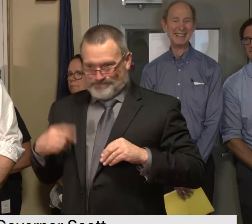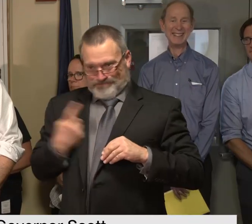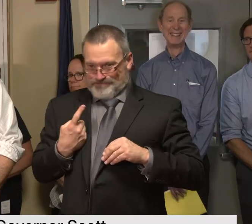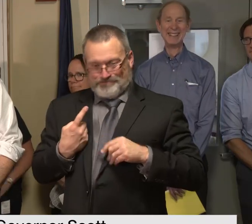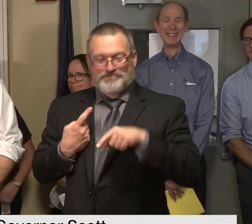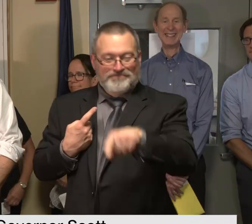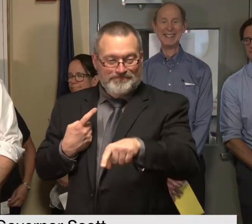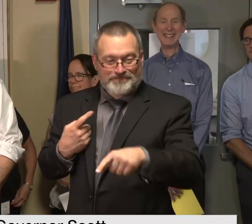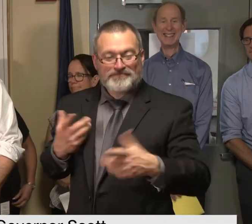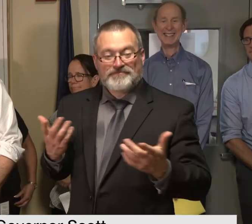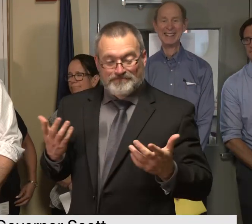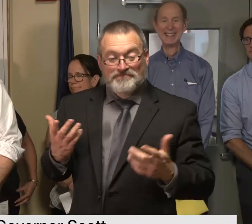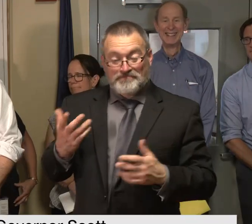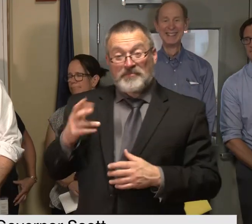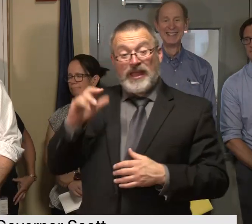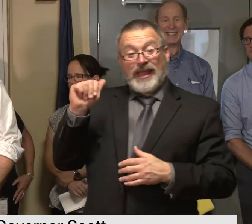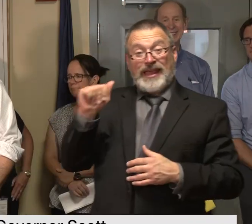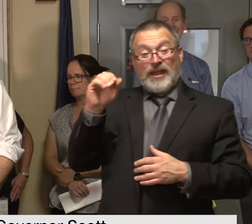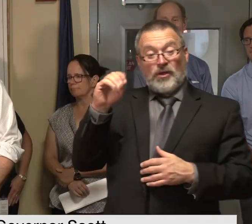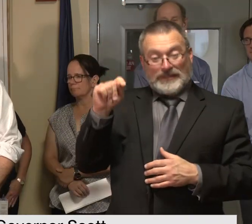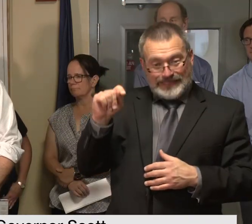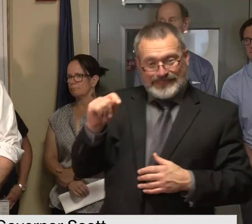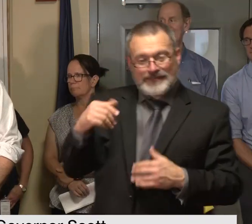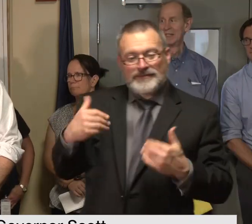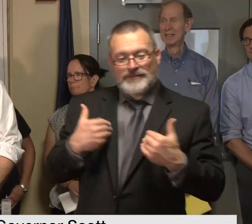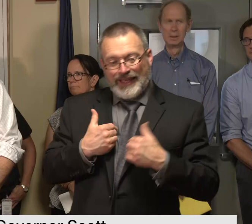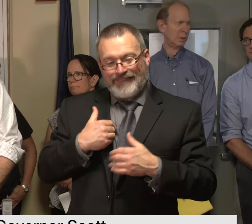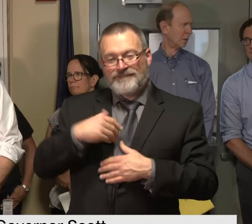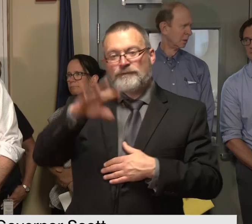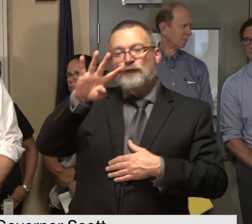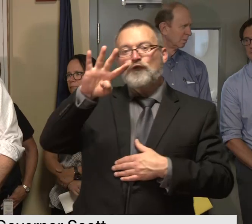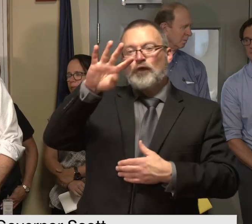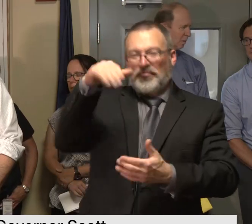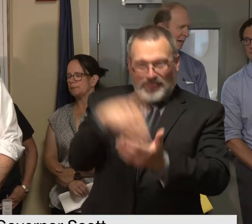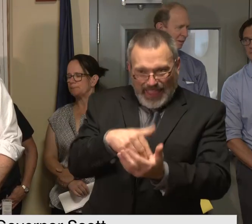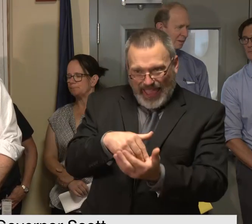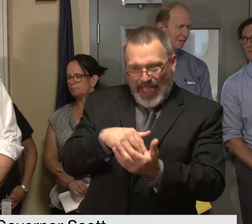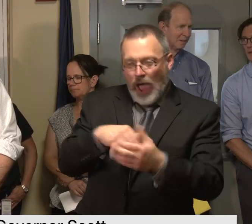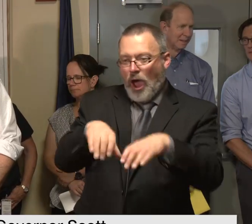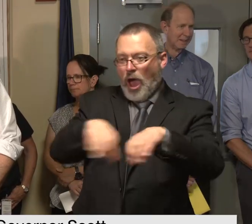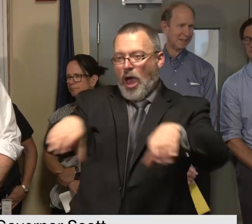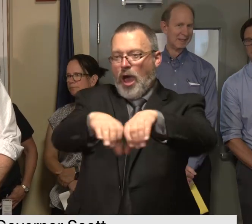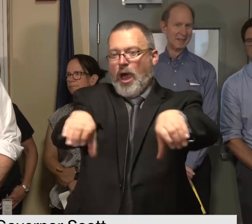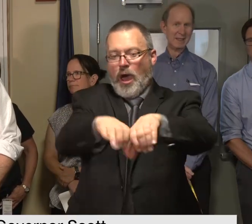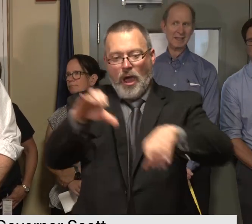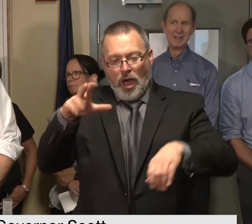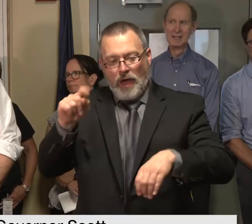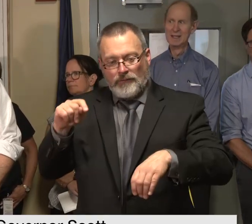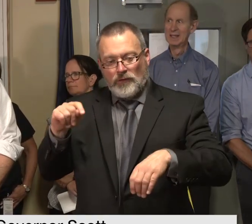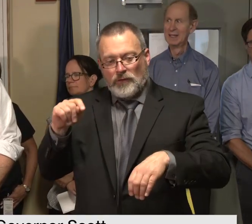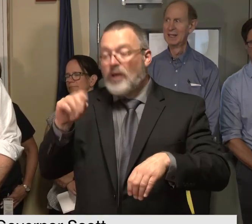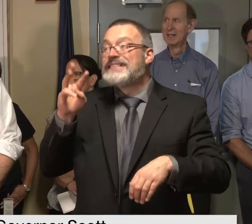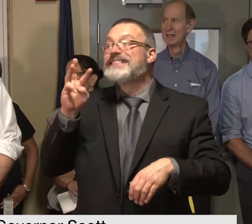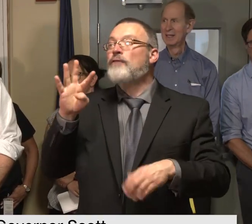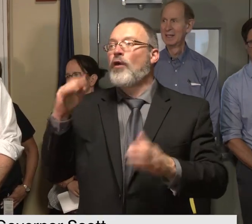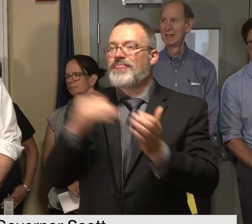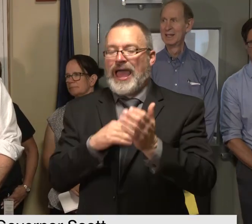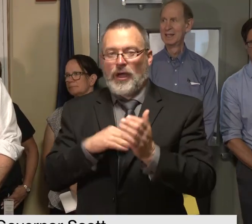have 64 000 culverts just on the state network we know where all of our culverts are